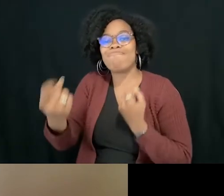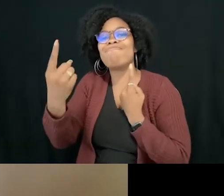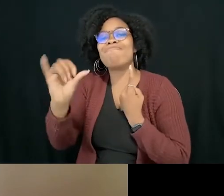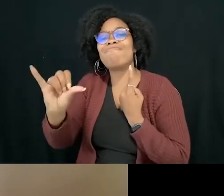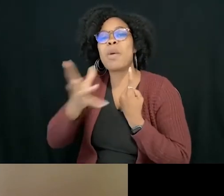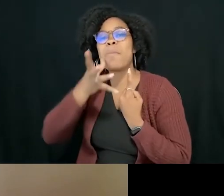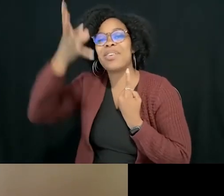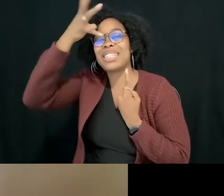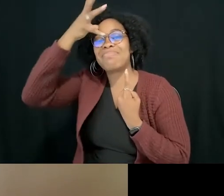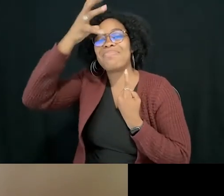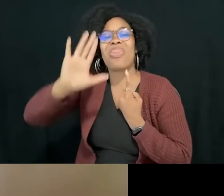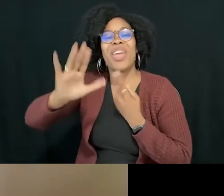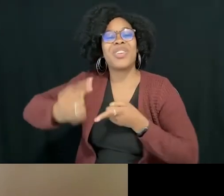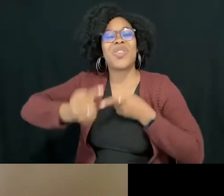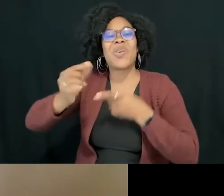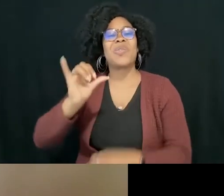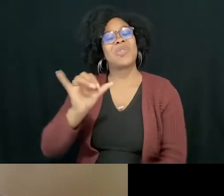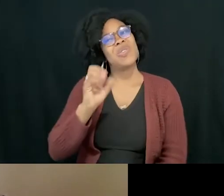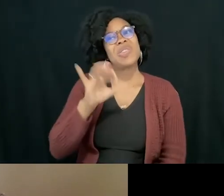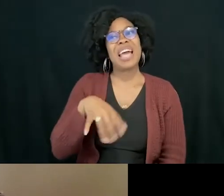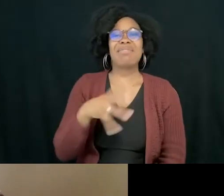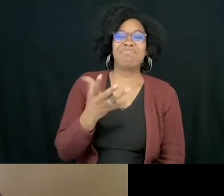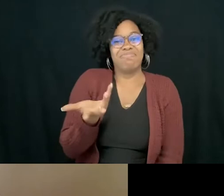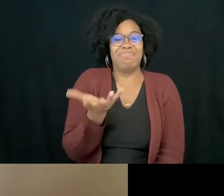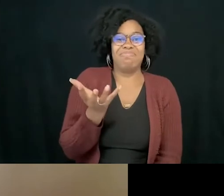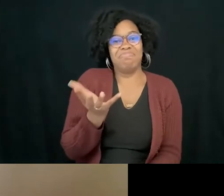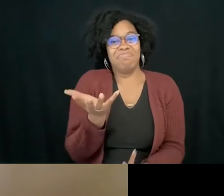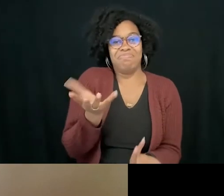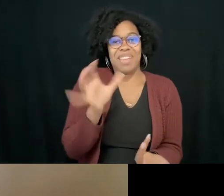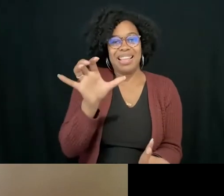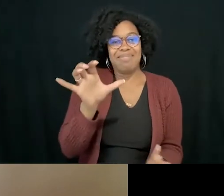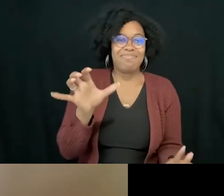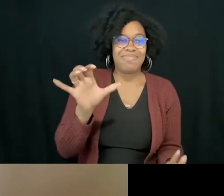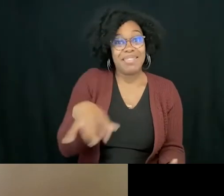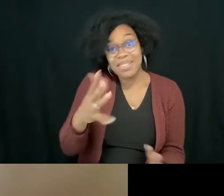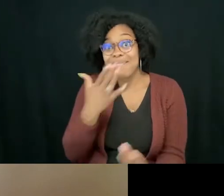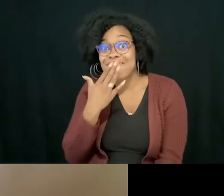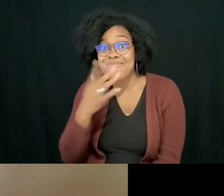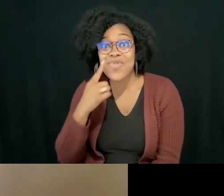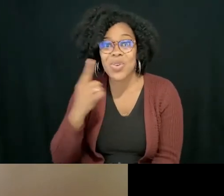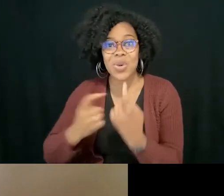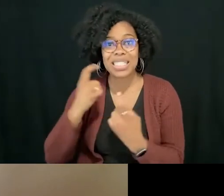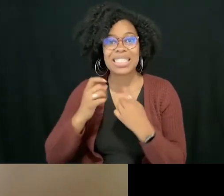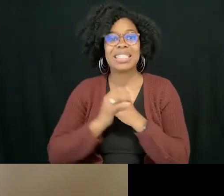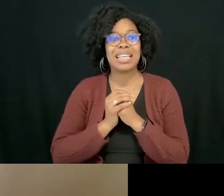And yeah, I think that's that's sort of that. So thank you for those questions. So that's that's sort of